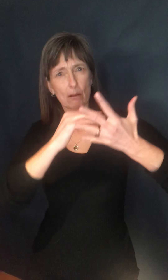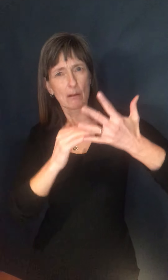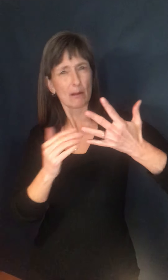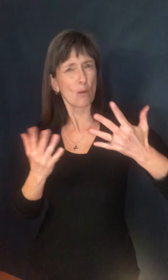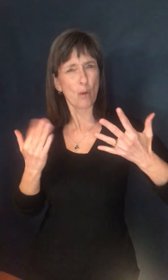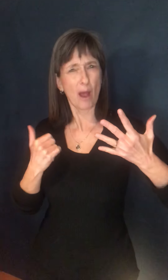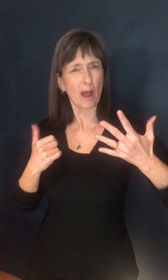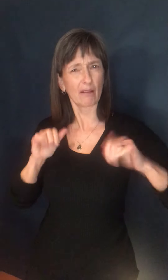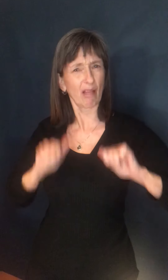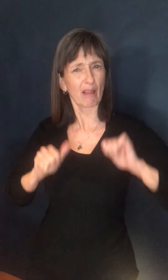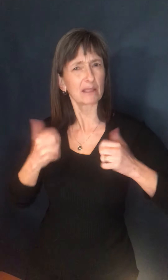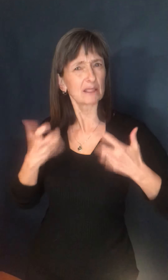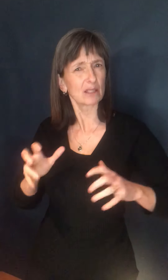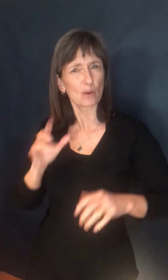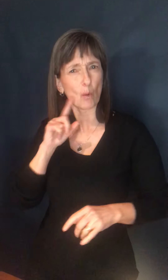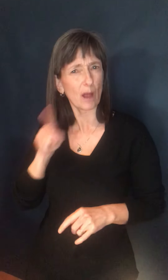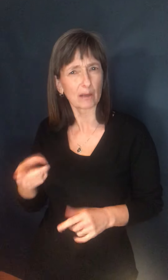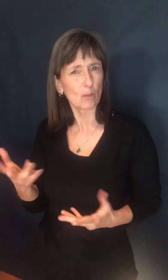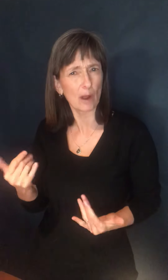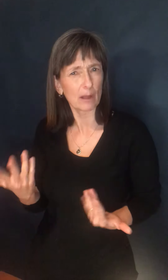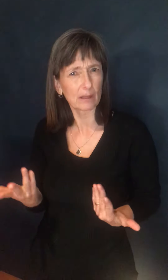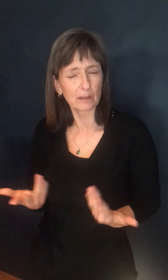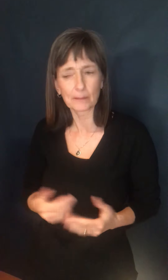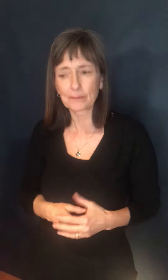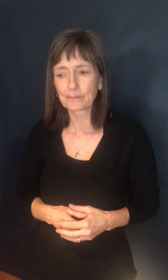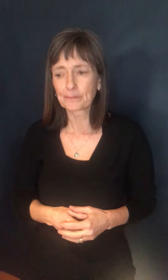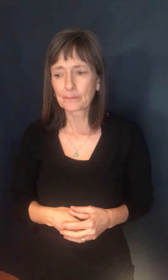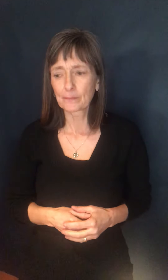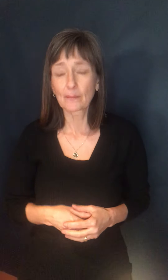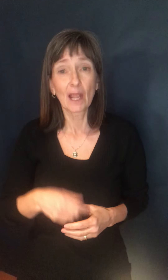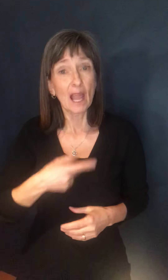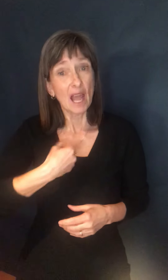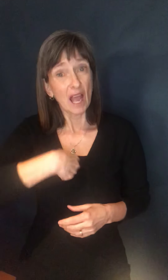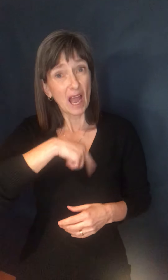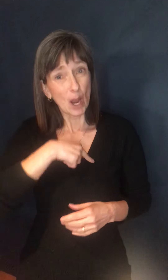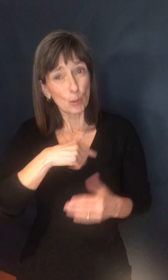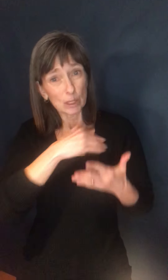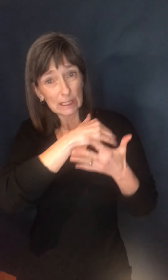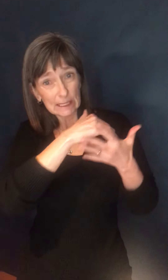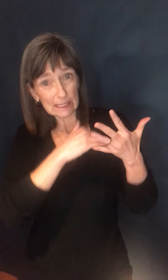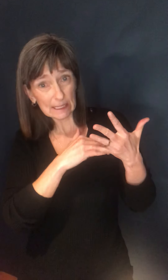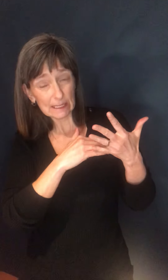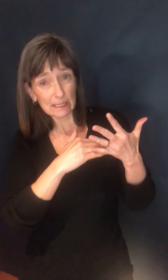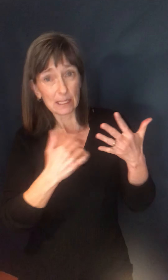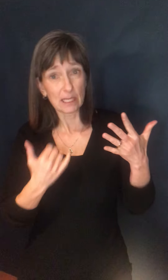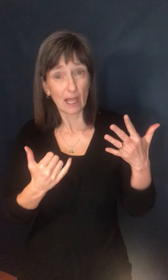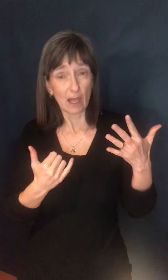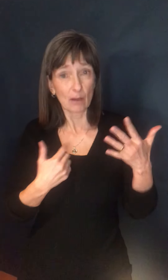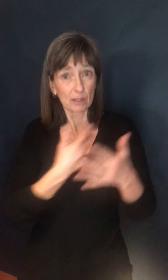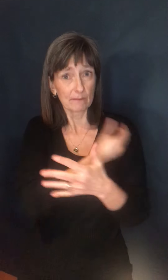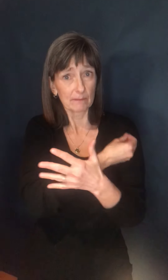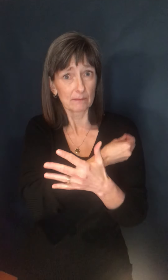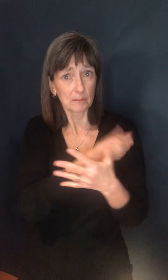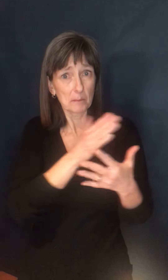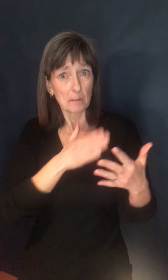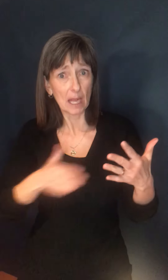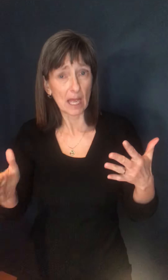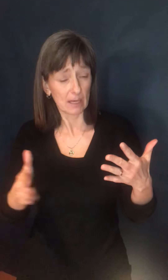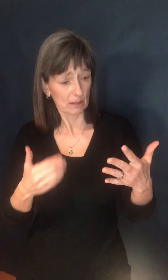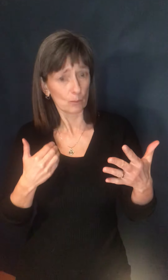So I think, um, you know, the list that we have in our vaccination plan does list who we feel are the